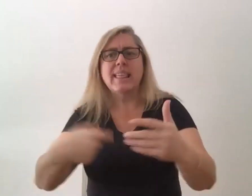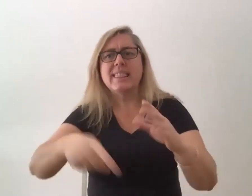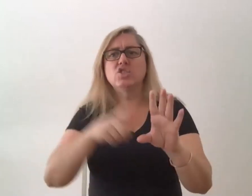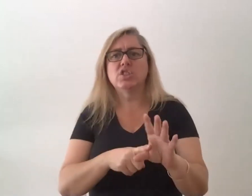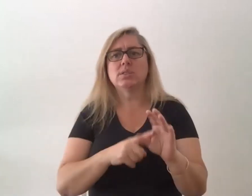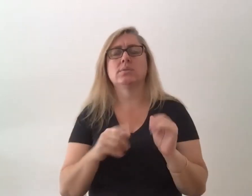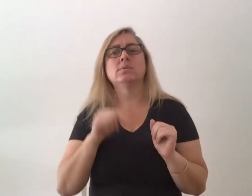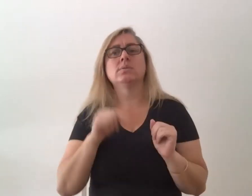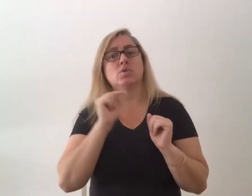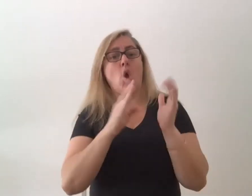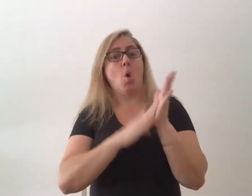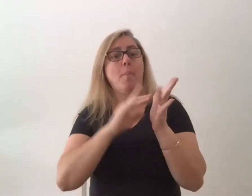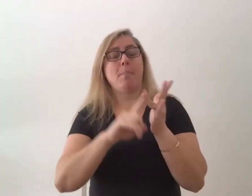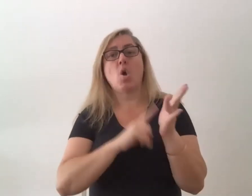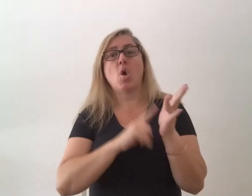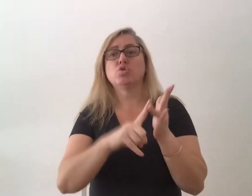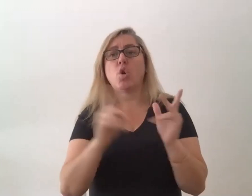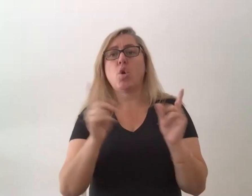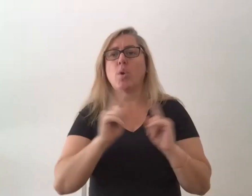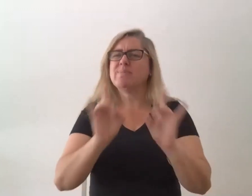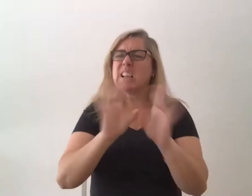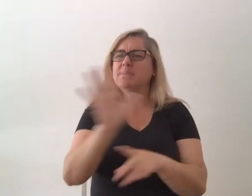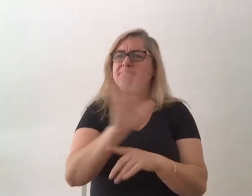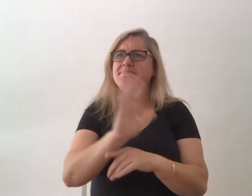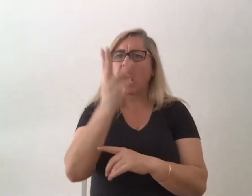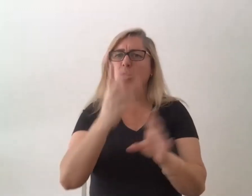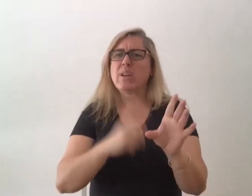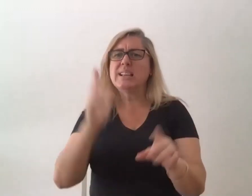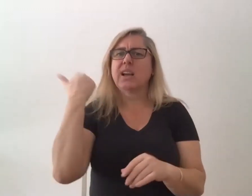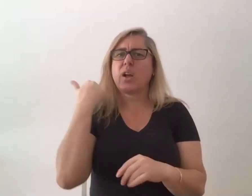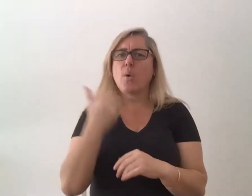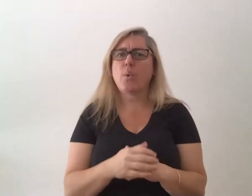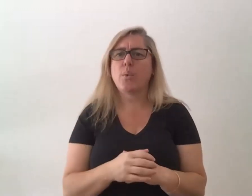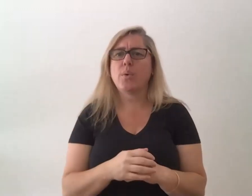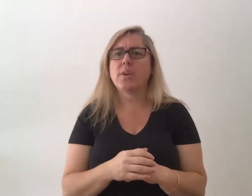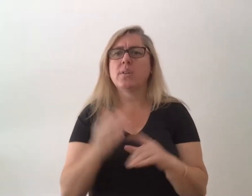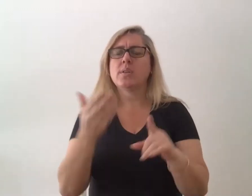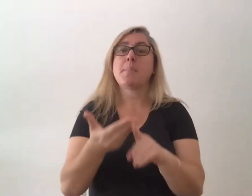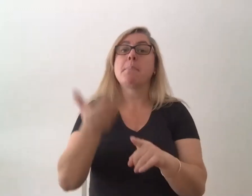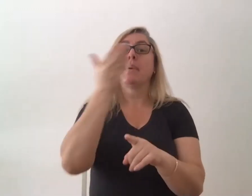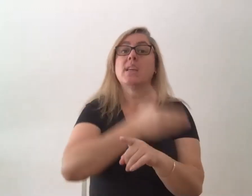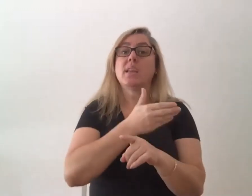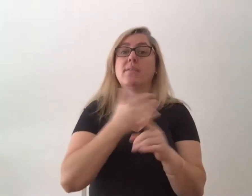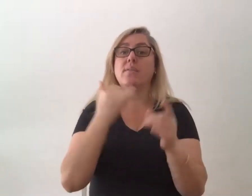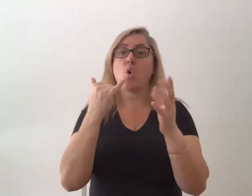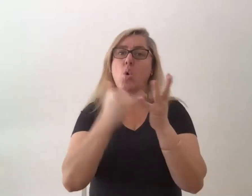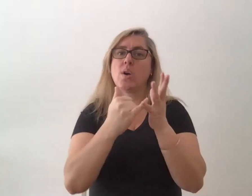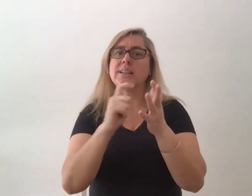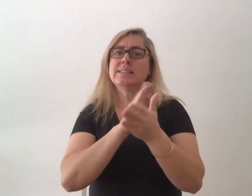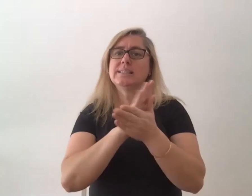film festival started about three years ago and before that skitzy inc had done something called skitzy inc